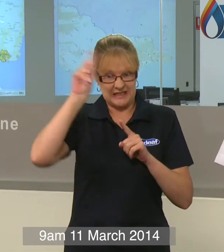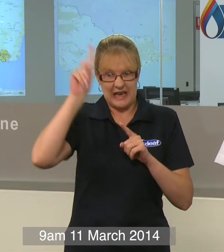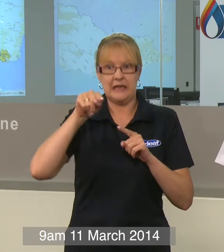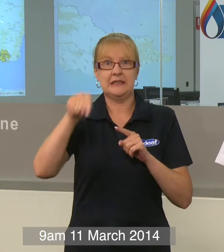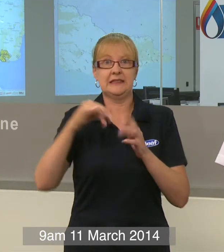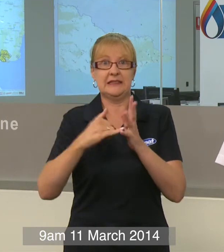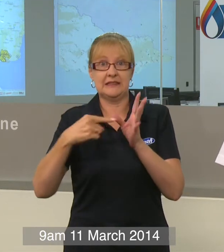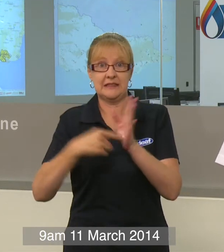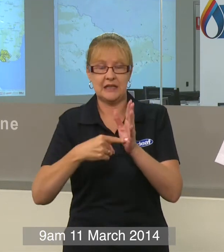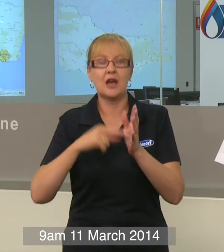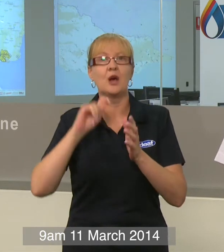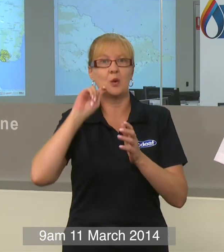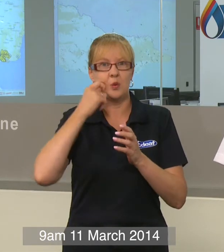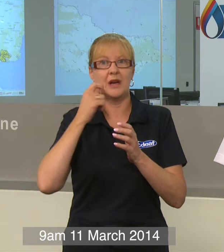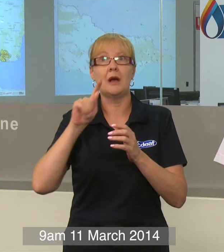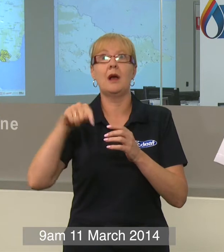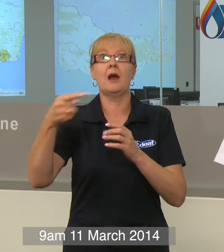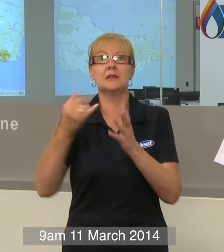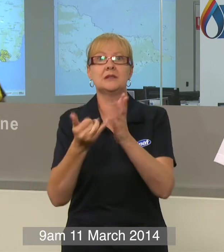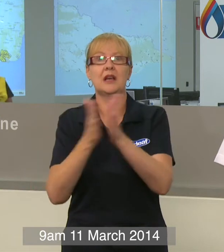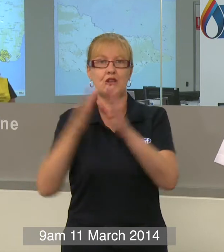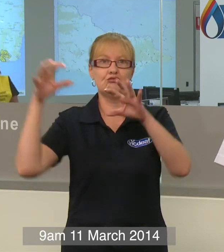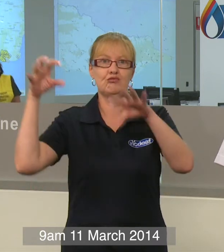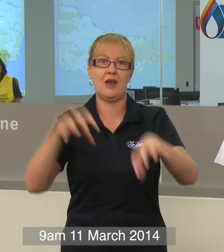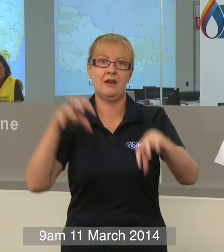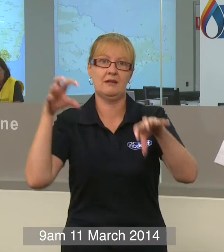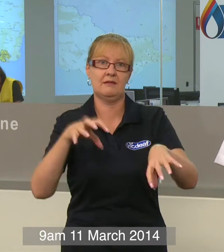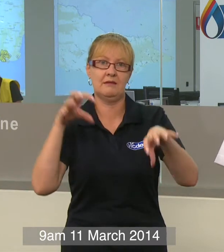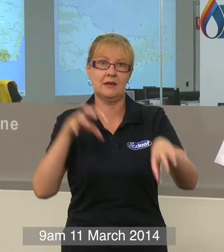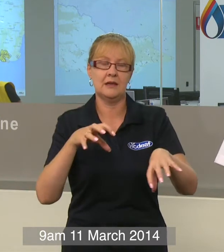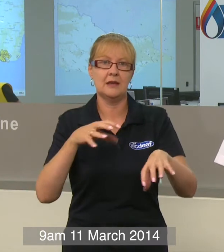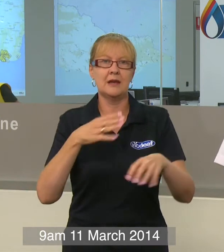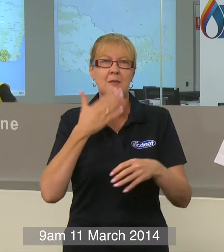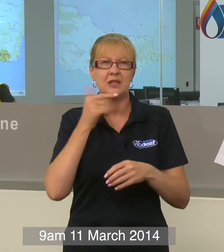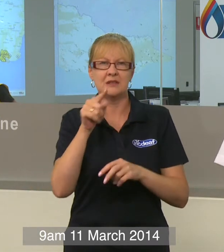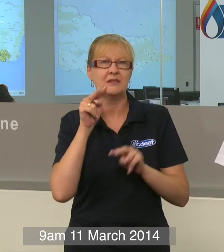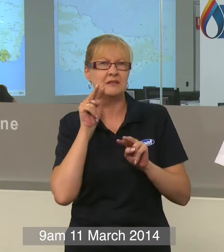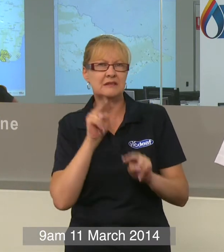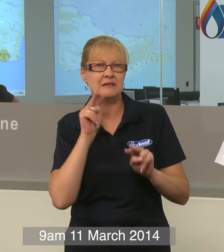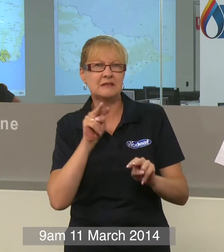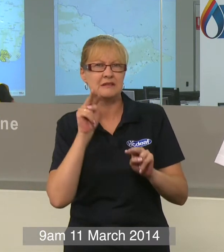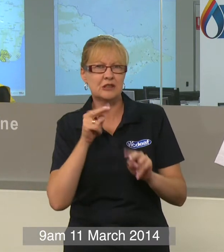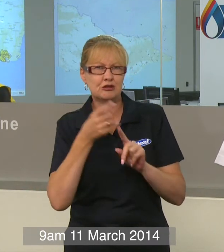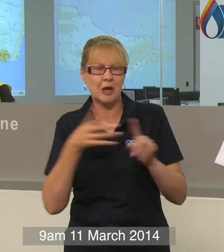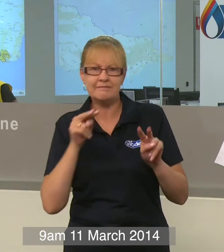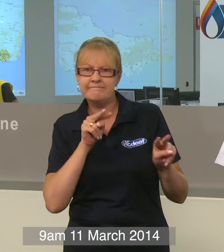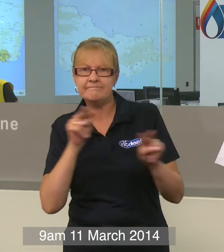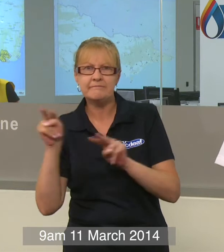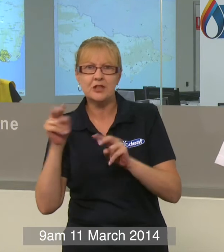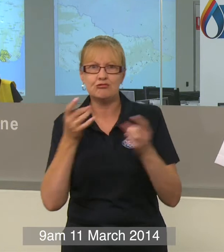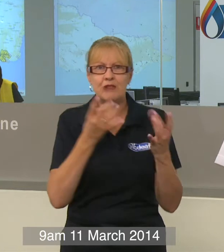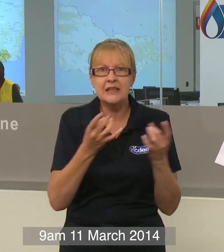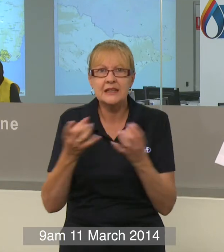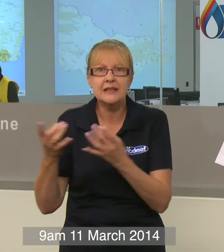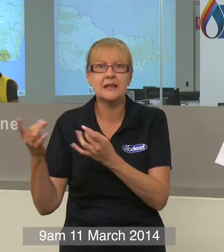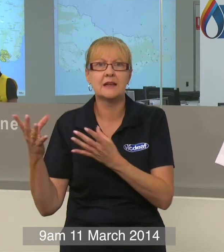be rain on Sunday. So that tells us, I suppose there's a bit of a message to everyone to stay tuned, make sure we've got our capabilities right and certainly the community